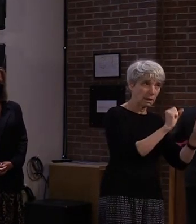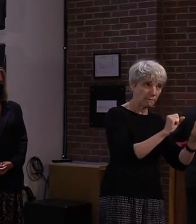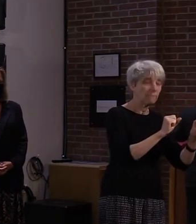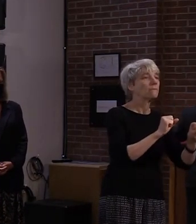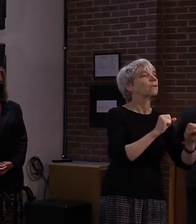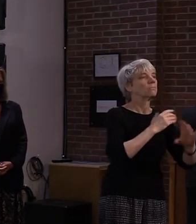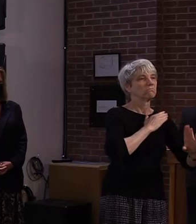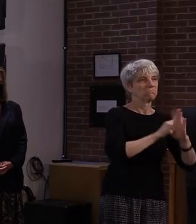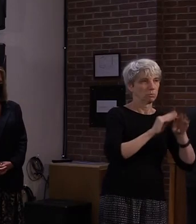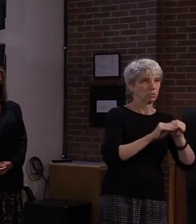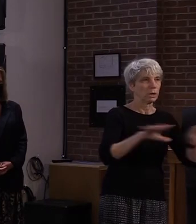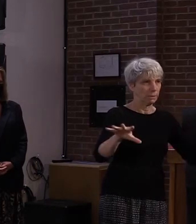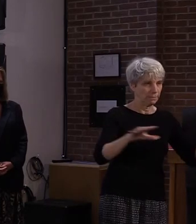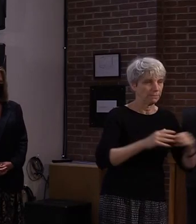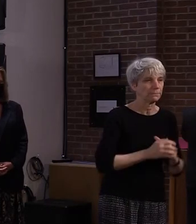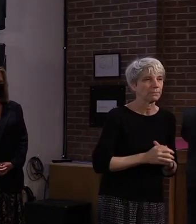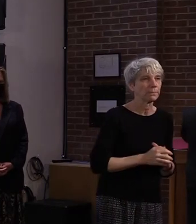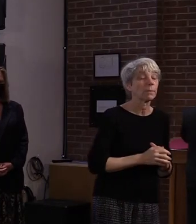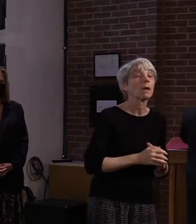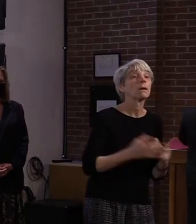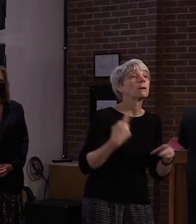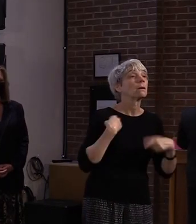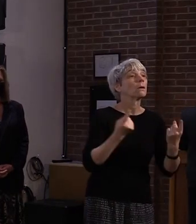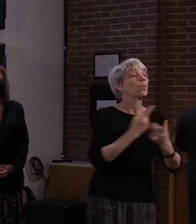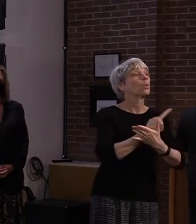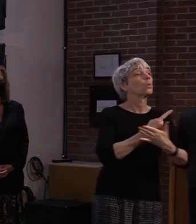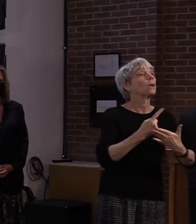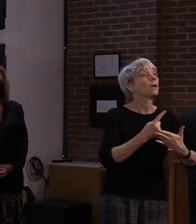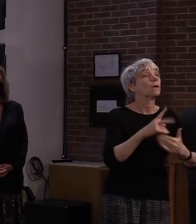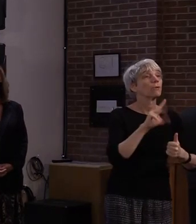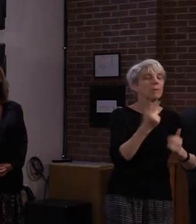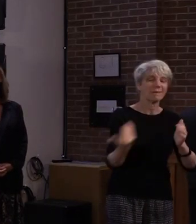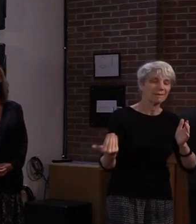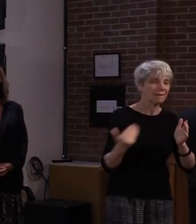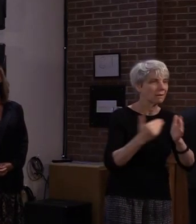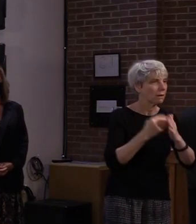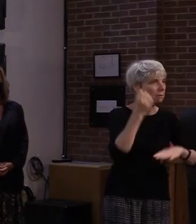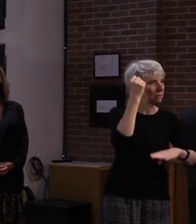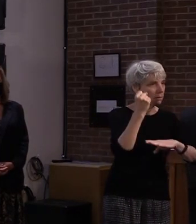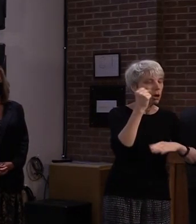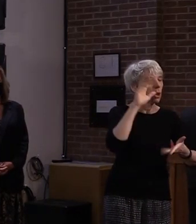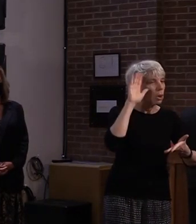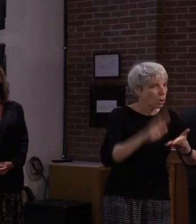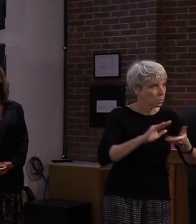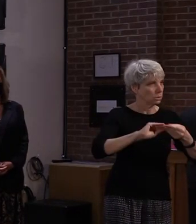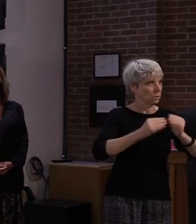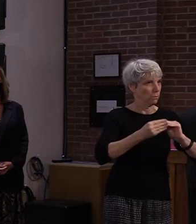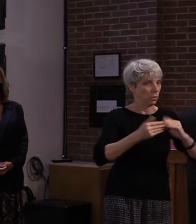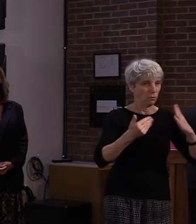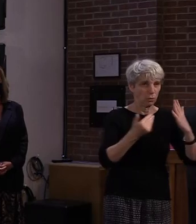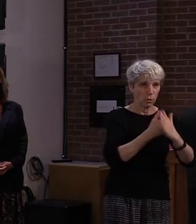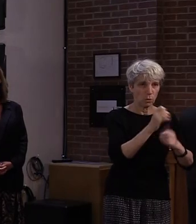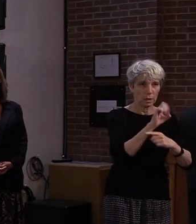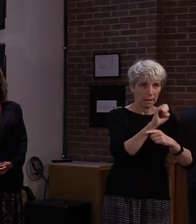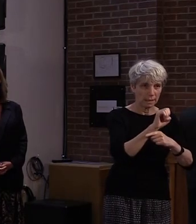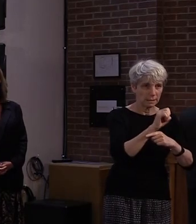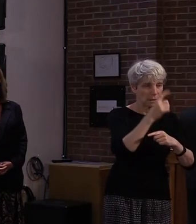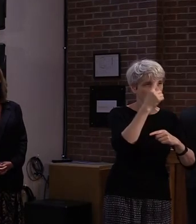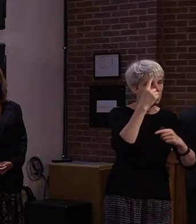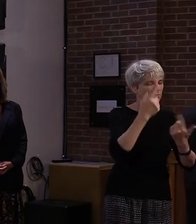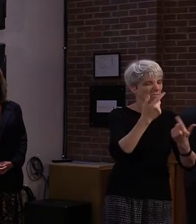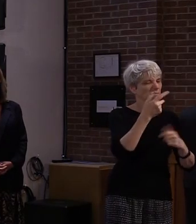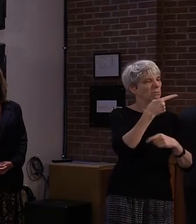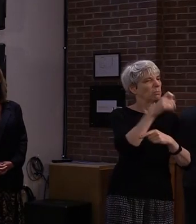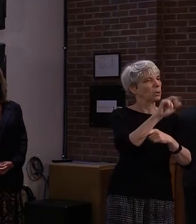For the last week, Vermont was again noted for being the state with both the lowest number of new cases per 100,000,